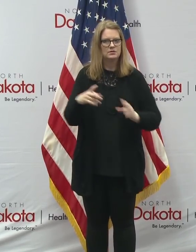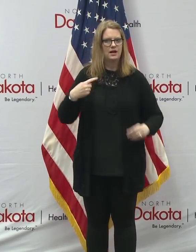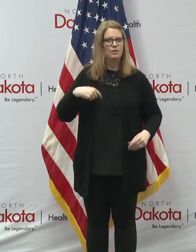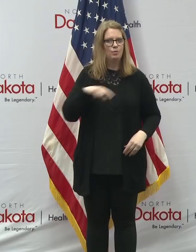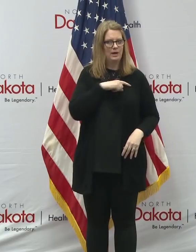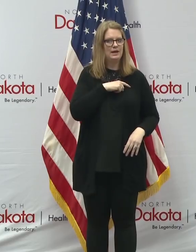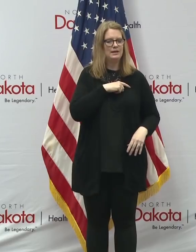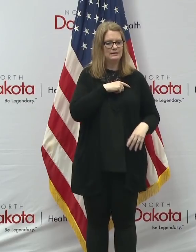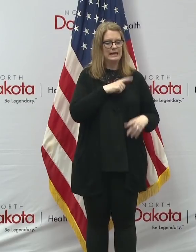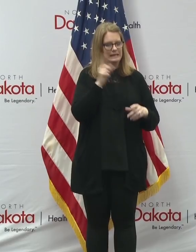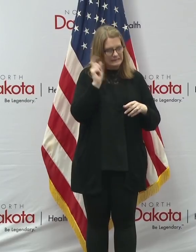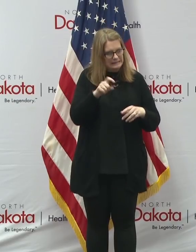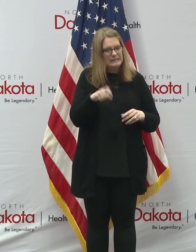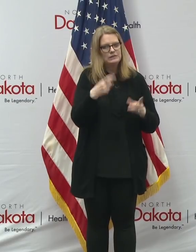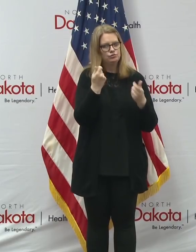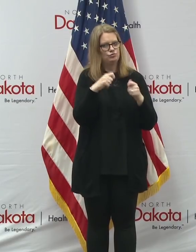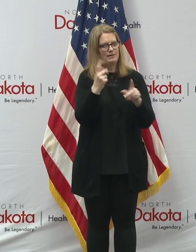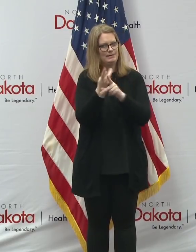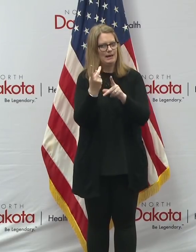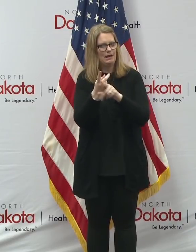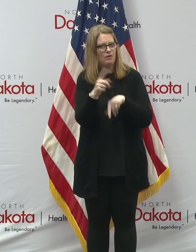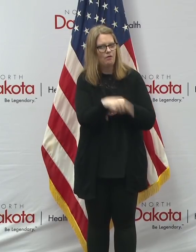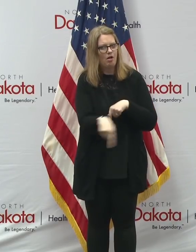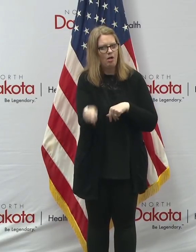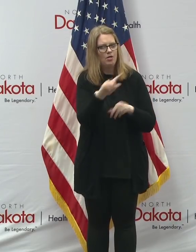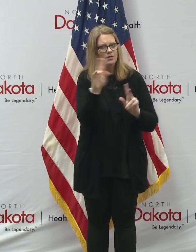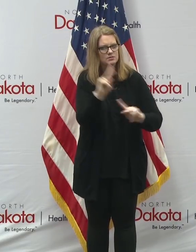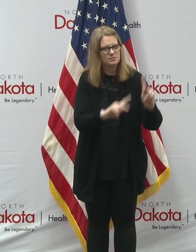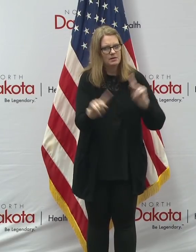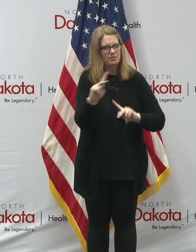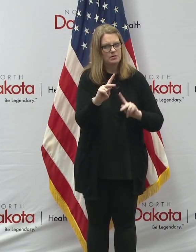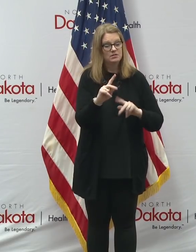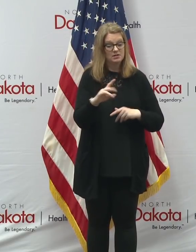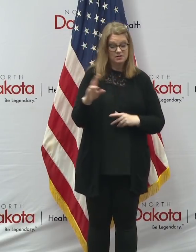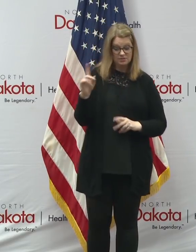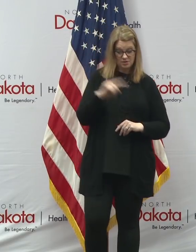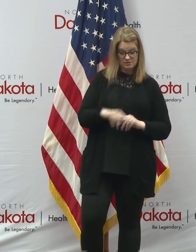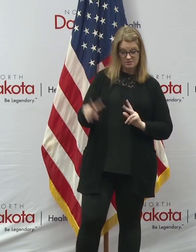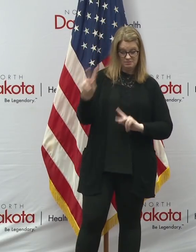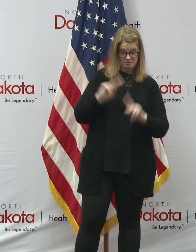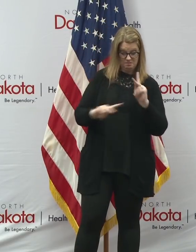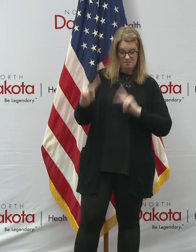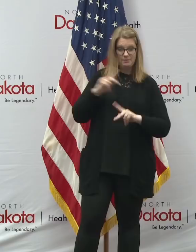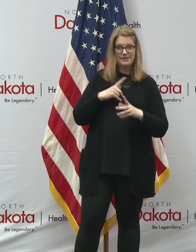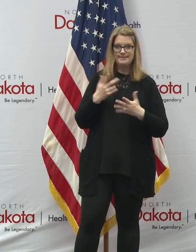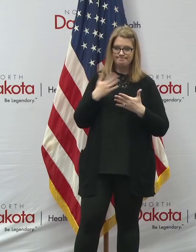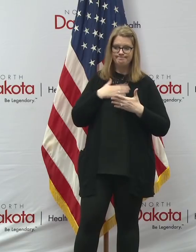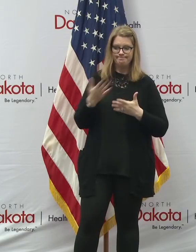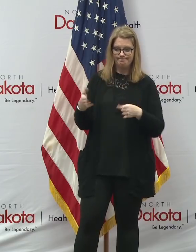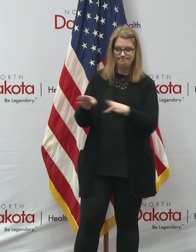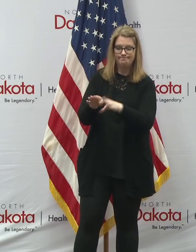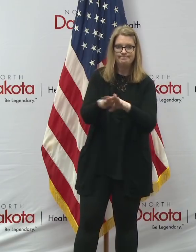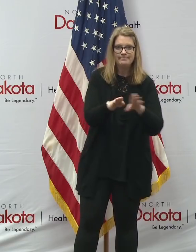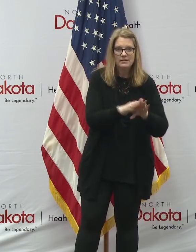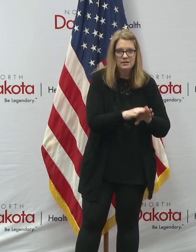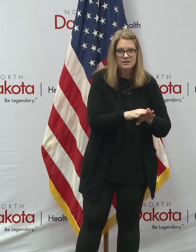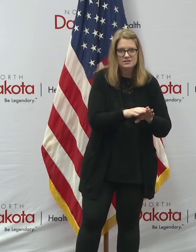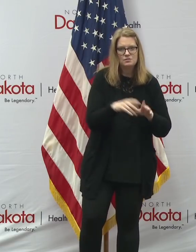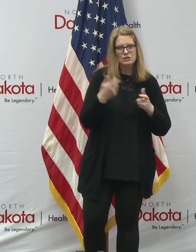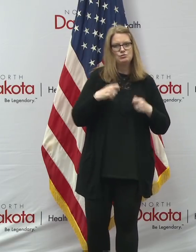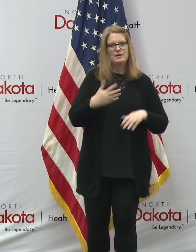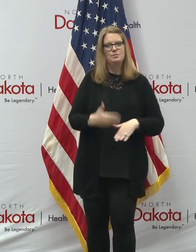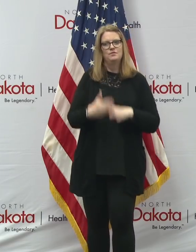take care of those people that were thrown into economic chaos as we tried to prevent a health calamity.